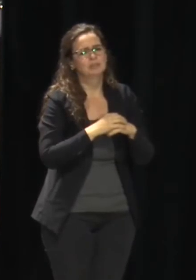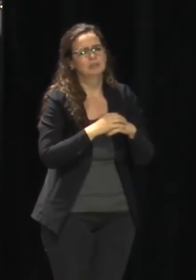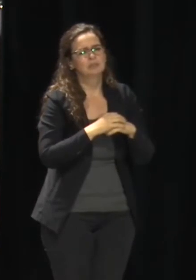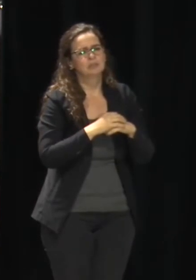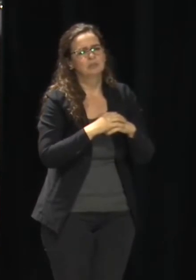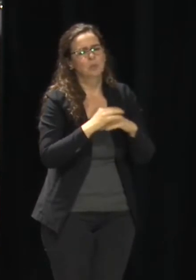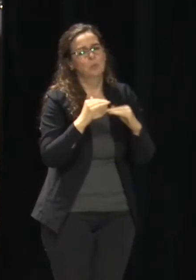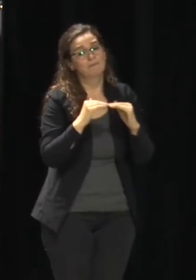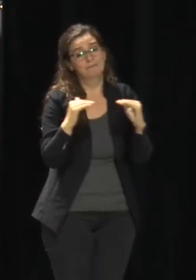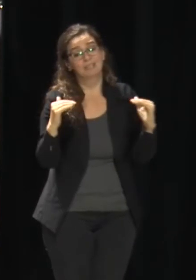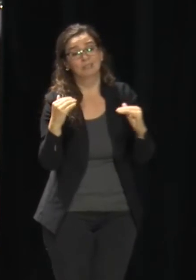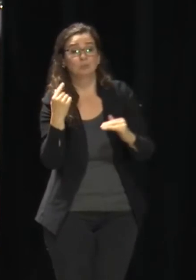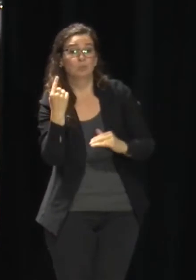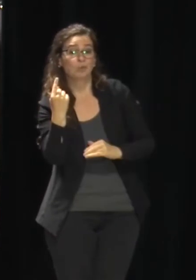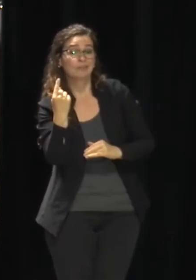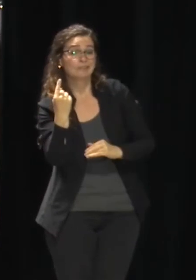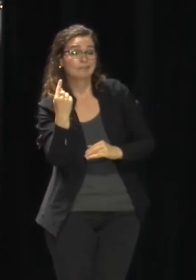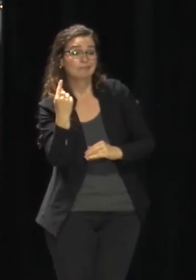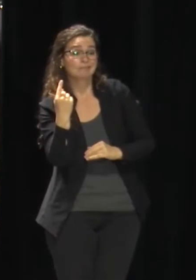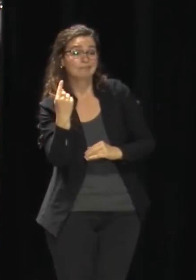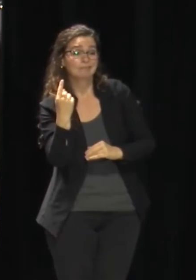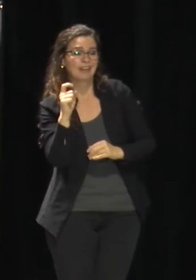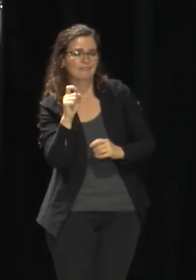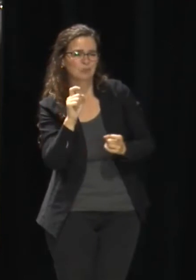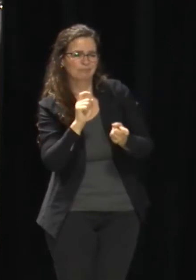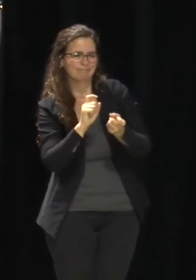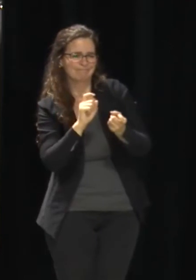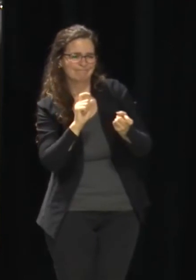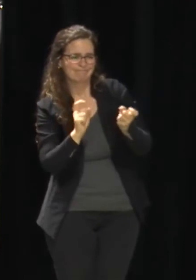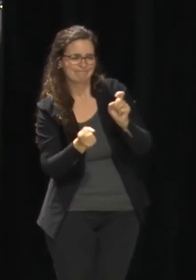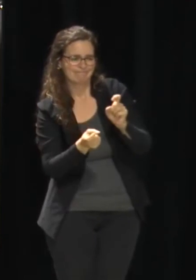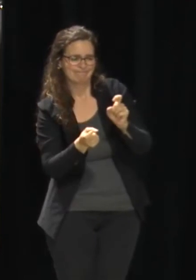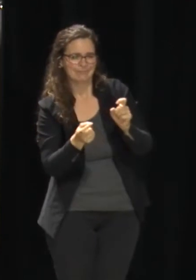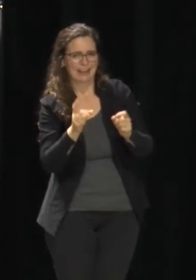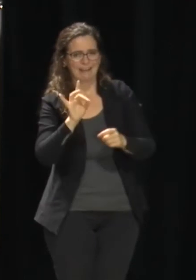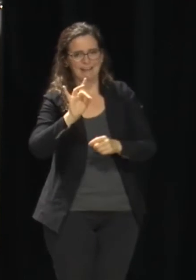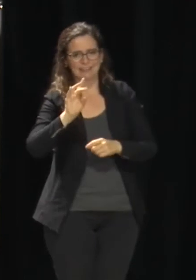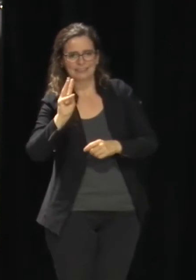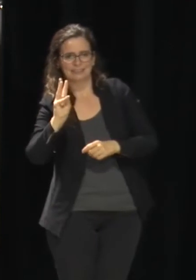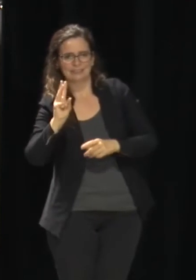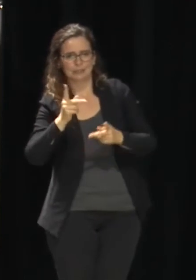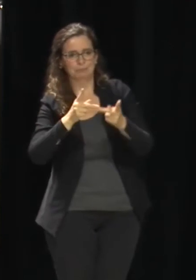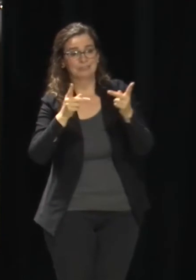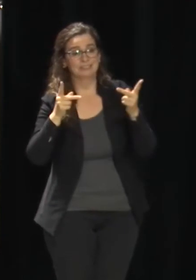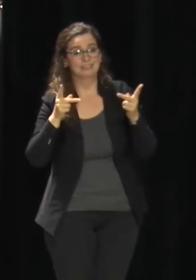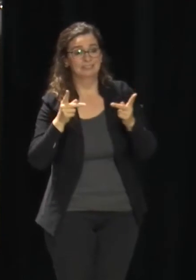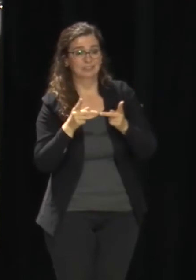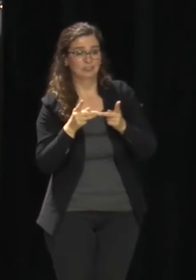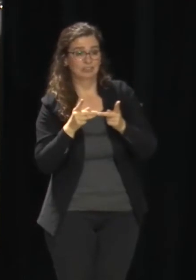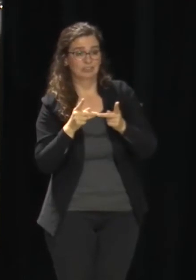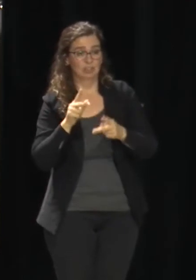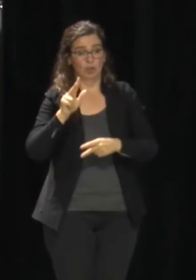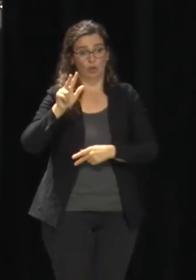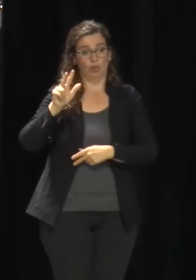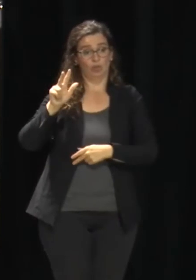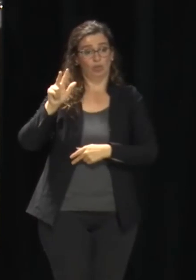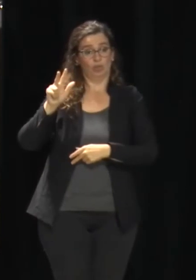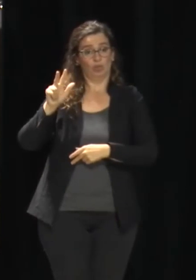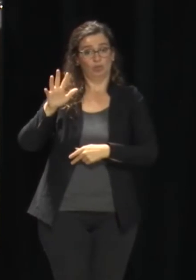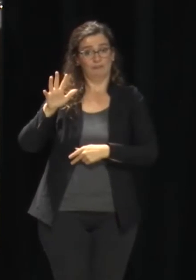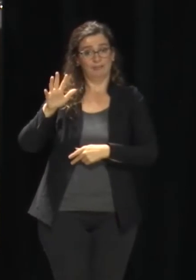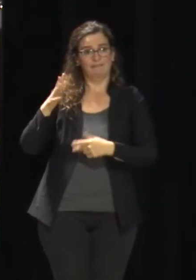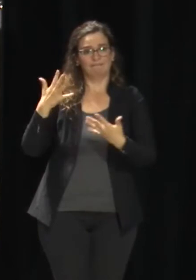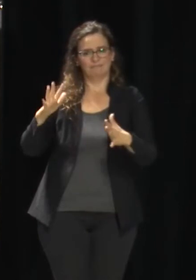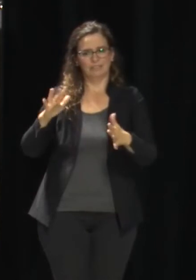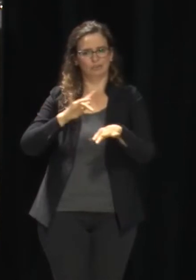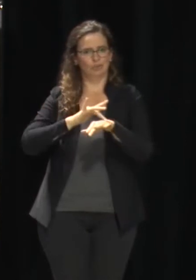86 positions total. Out of the 86 positions, essentially 35 of them came from early retirements. We put